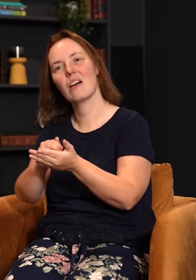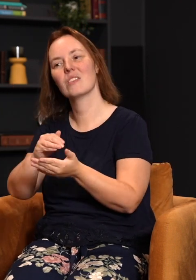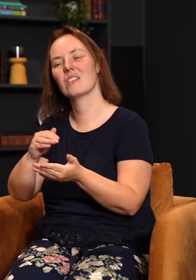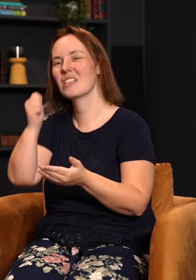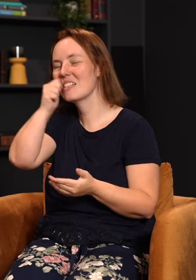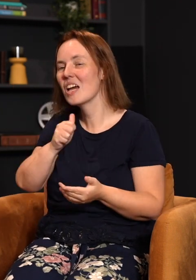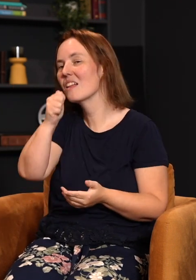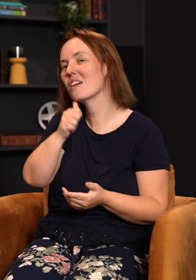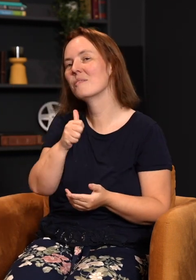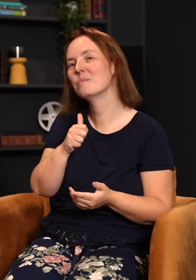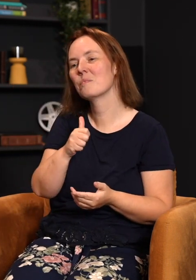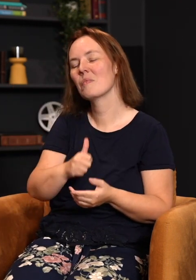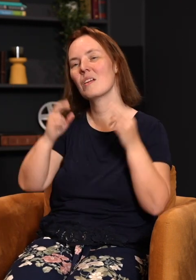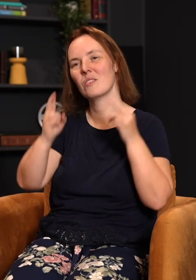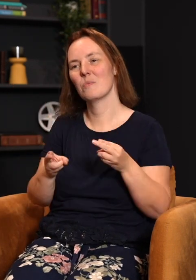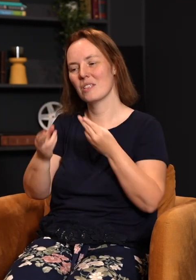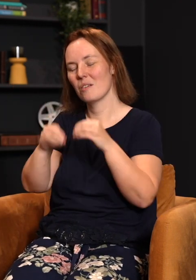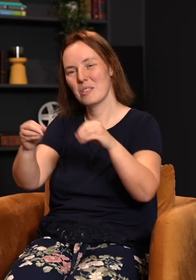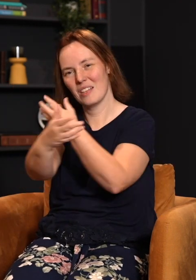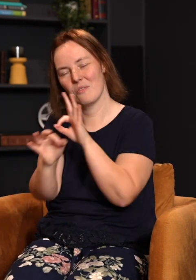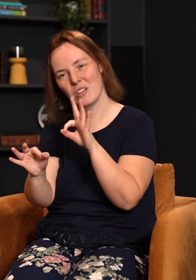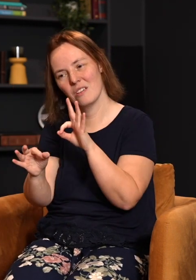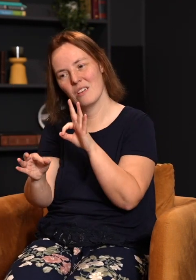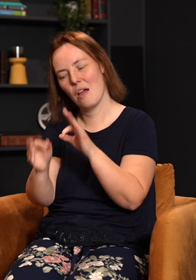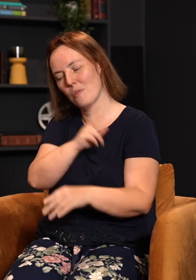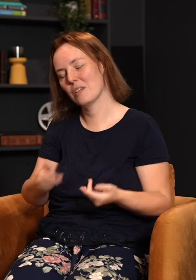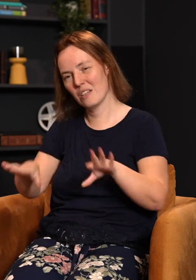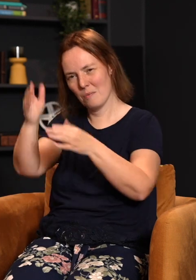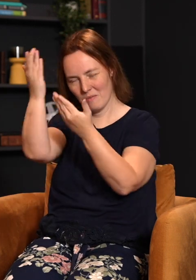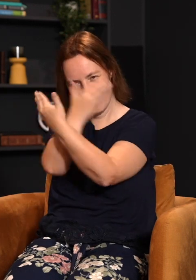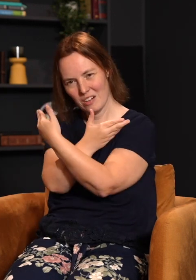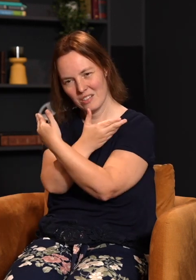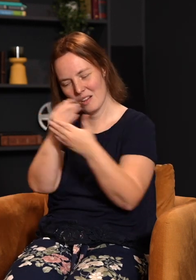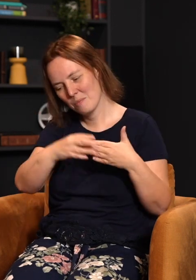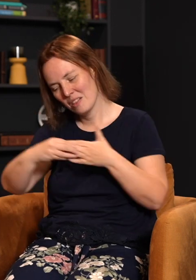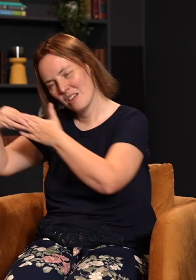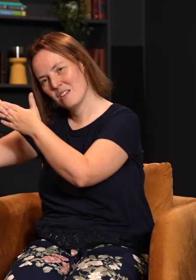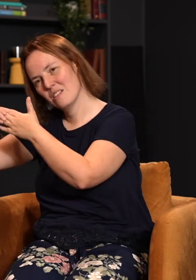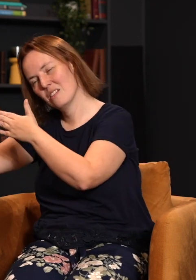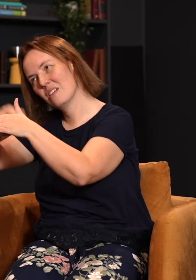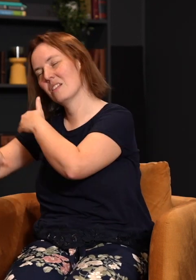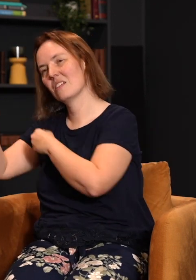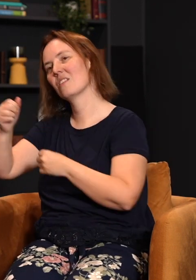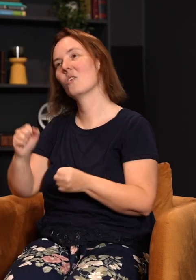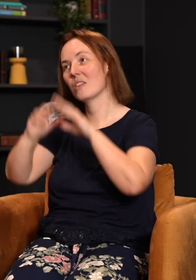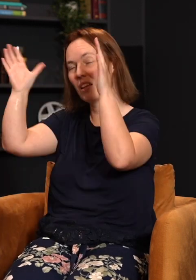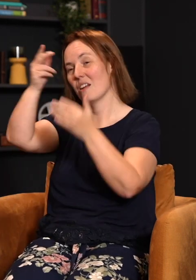thousands every single day of human beings that are being set free from the kingdom of darkness, being led out of darkness into the light of God's kingdom.